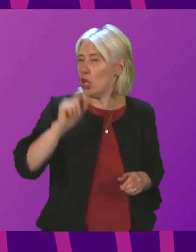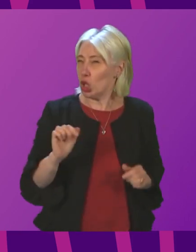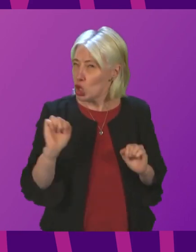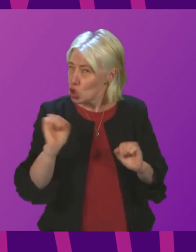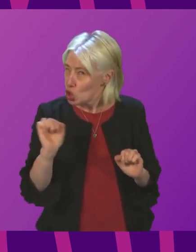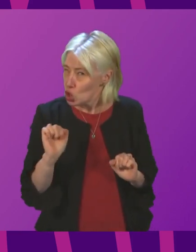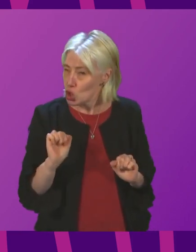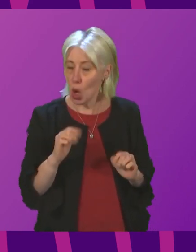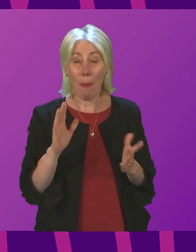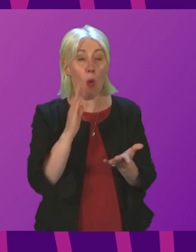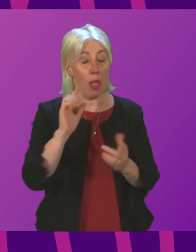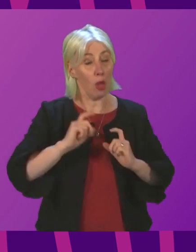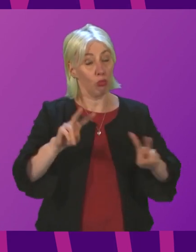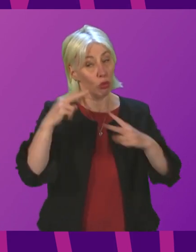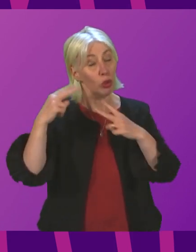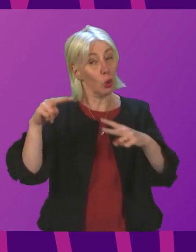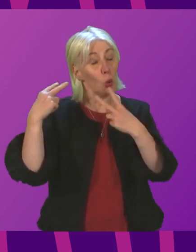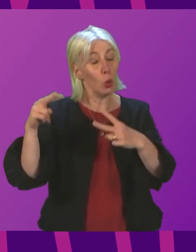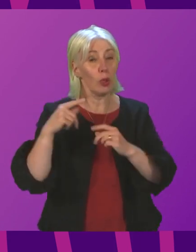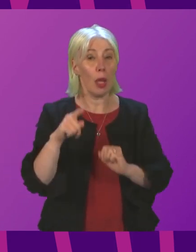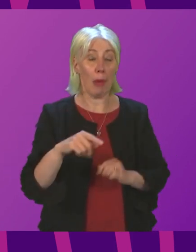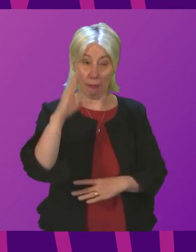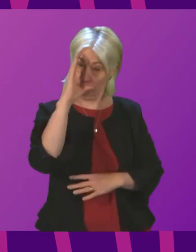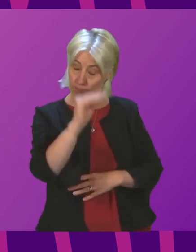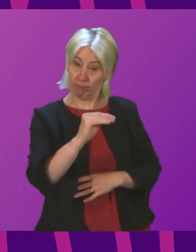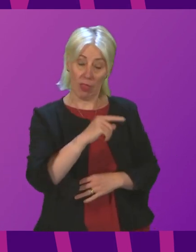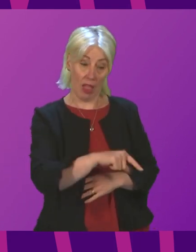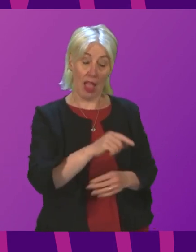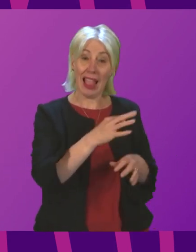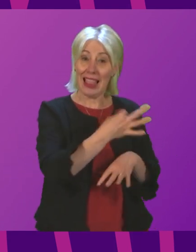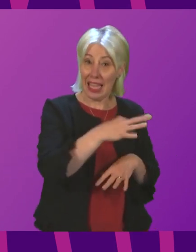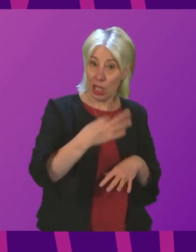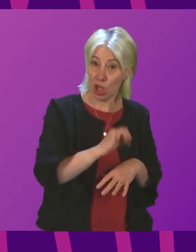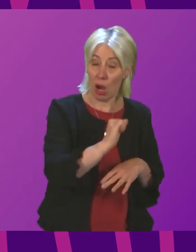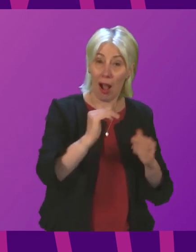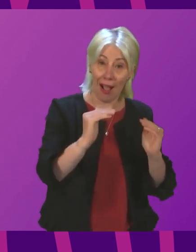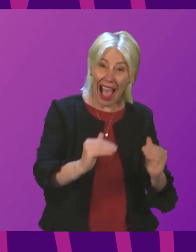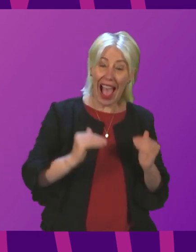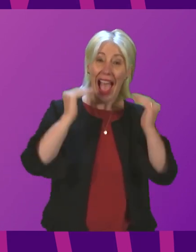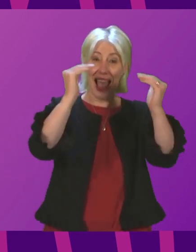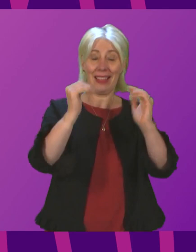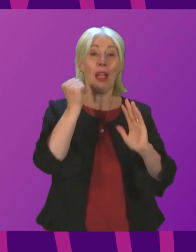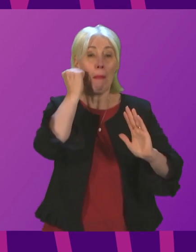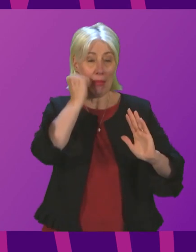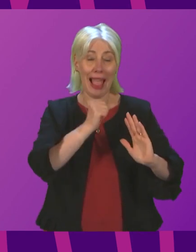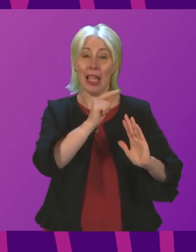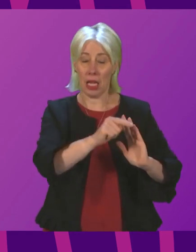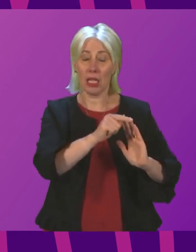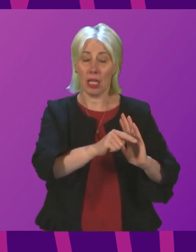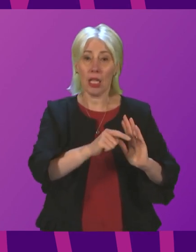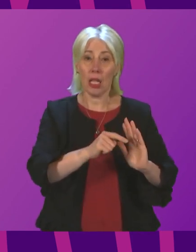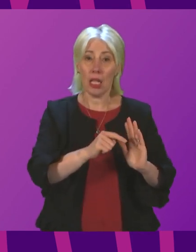that is kept under review. In terms of Lanarkshire, should say to Monica Lennon, that the highest level of escalation, the black level of escalation,